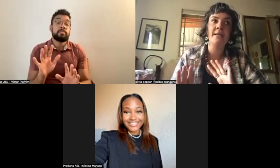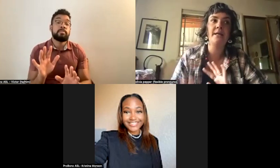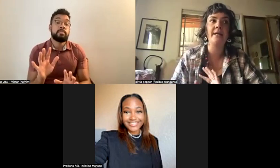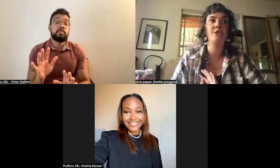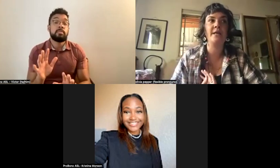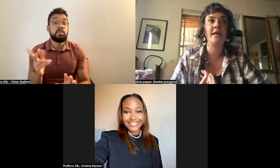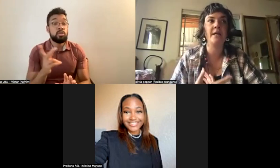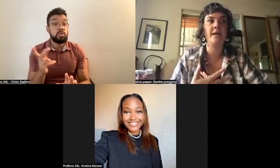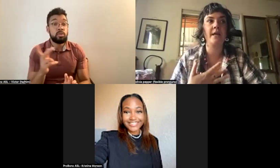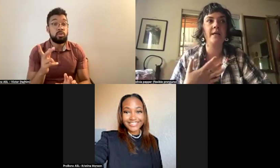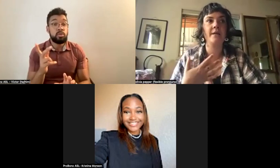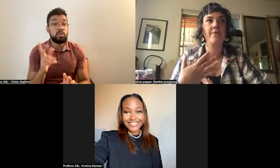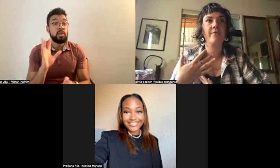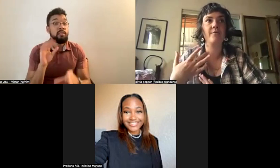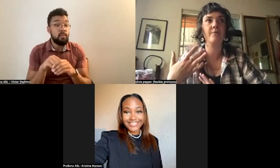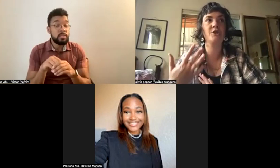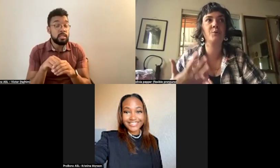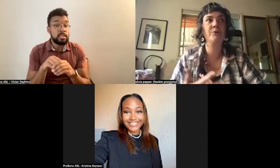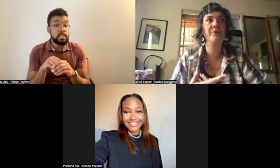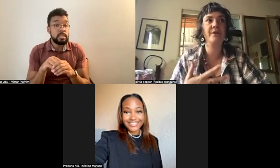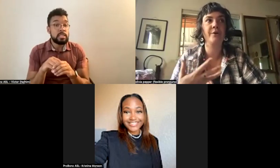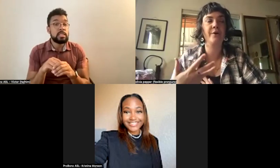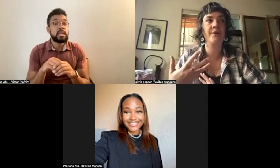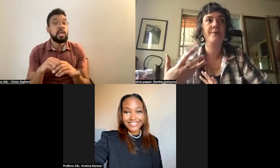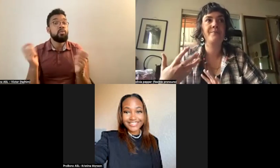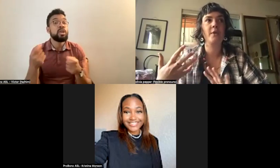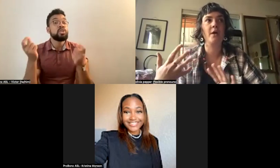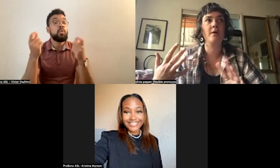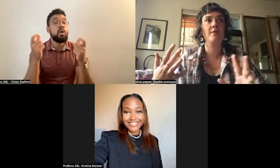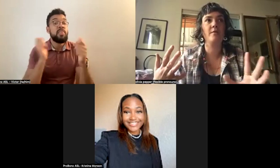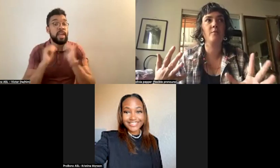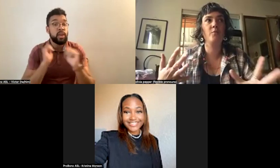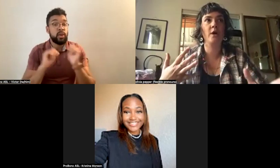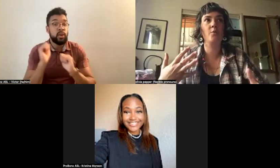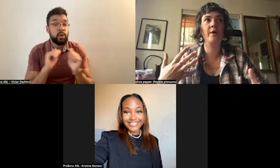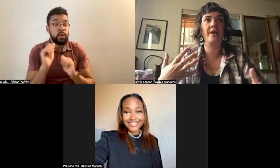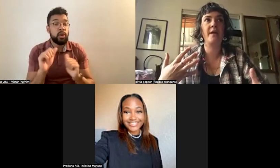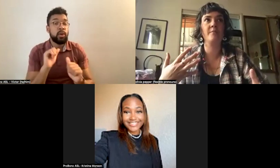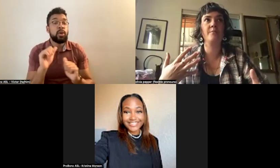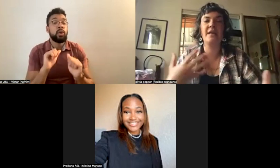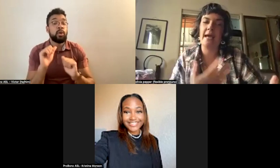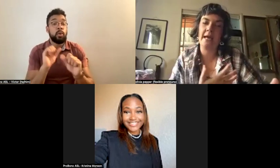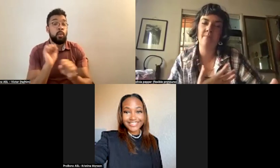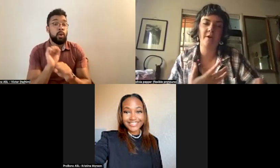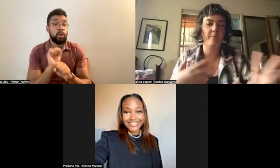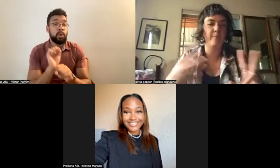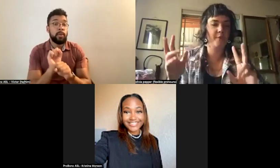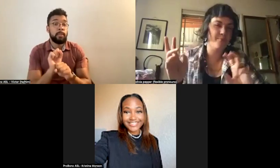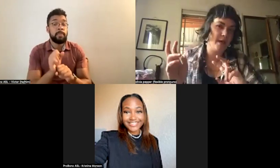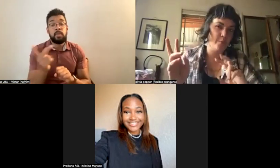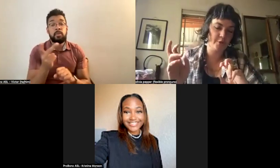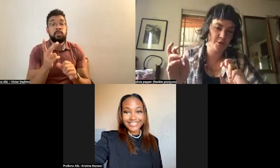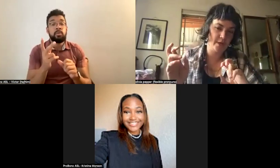engaged in a ritual theater work where they became their